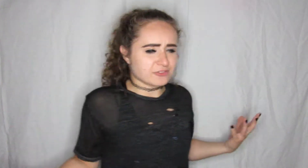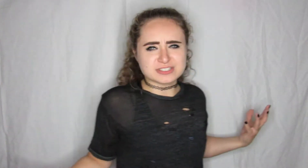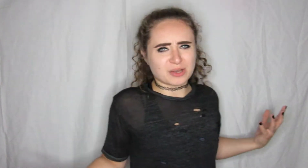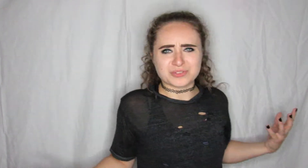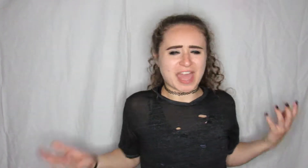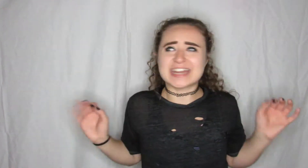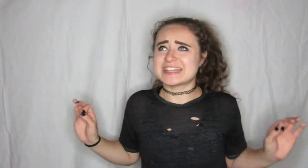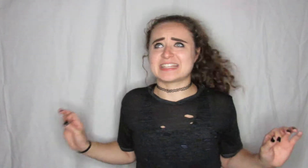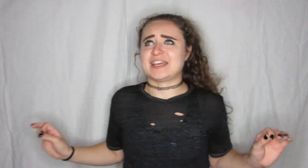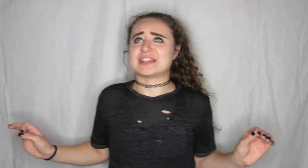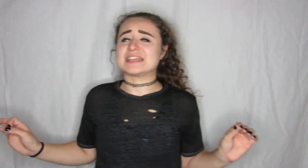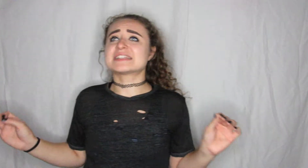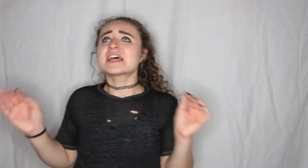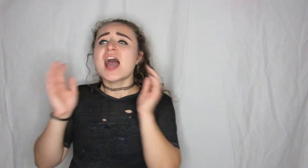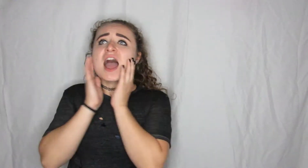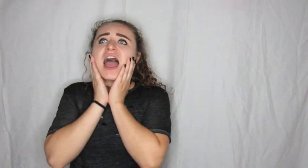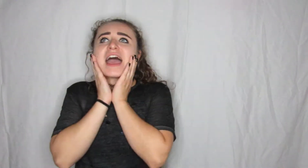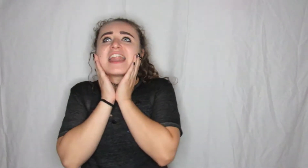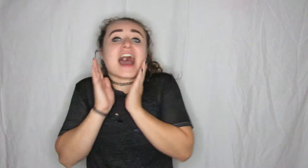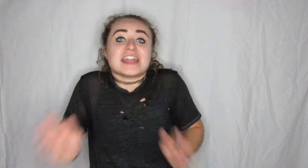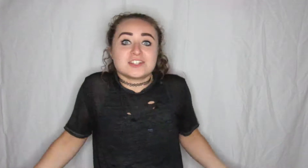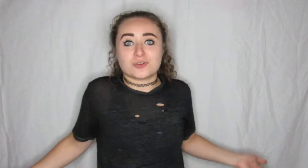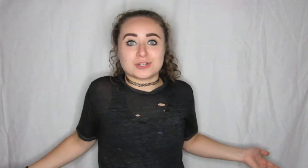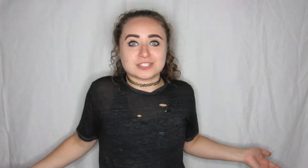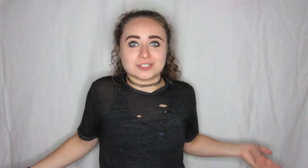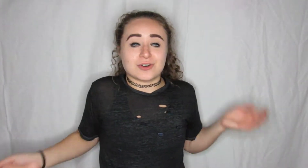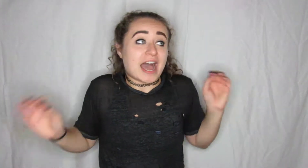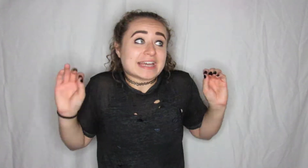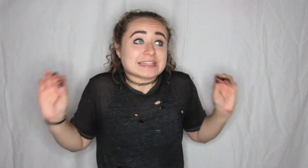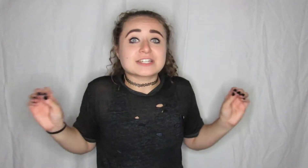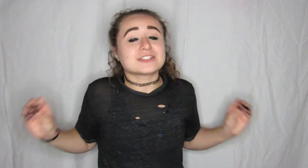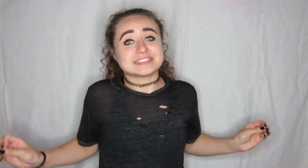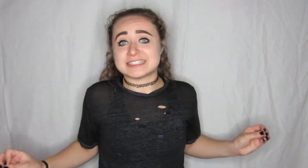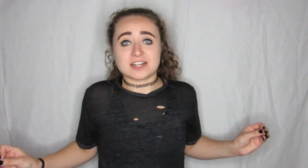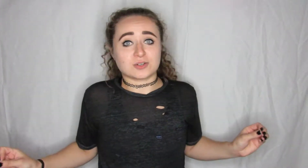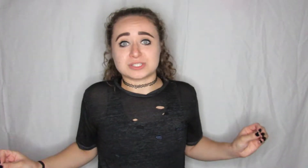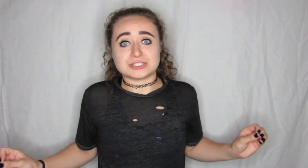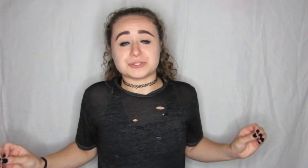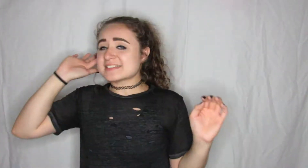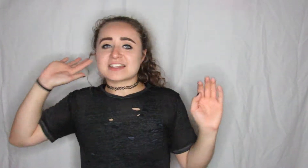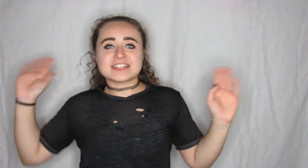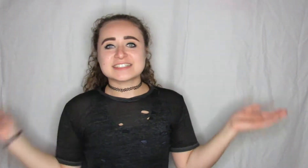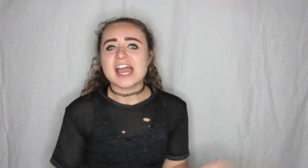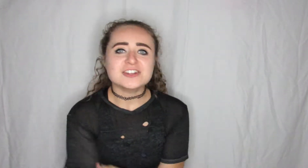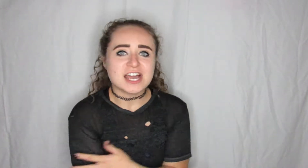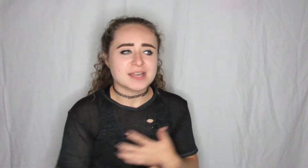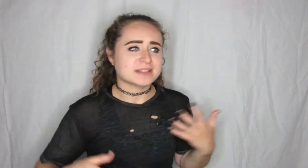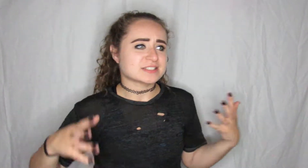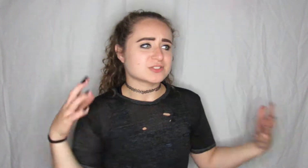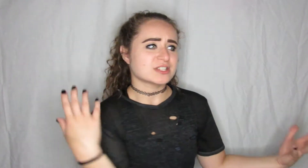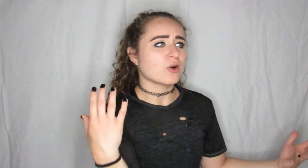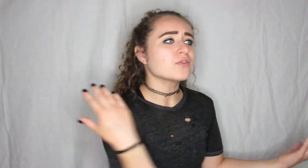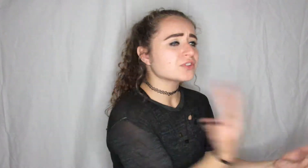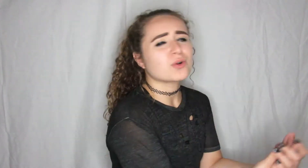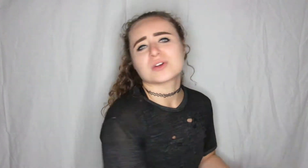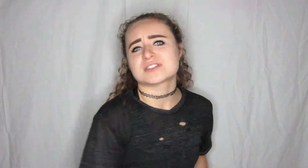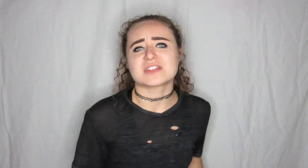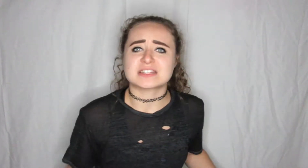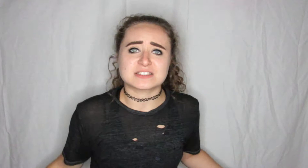never dealt with anything like this and I didn't know what to do I literally did not know what to do like the entire time like just over the course of like this